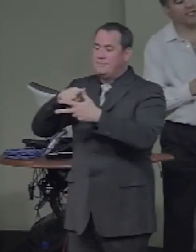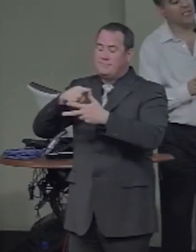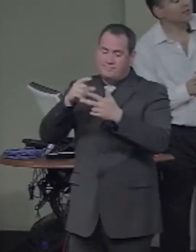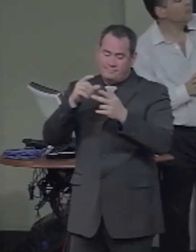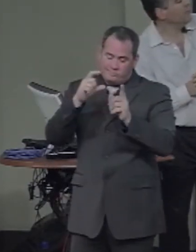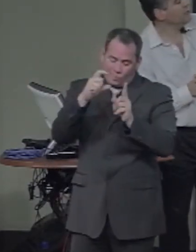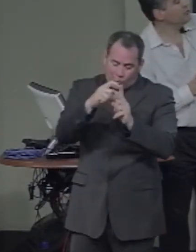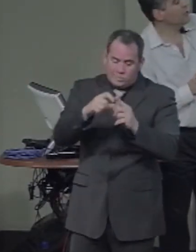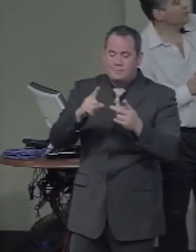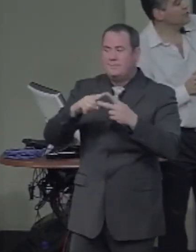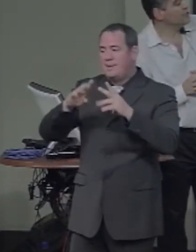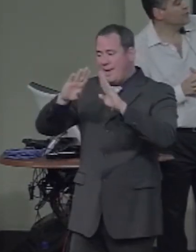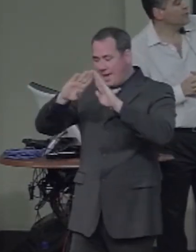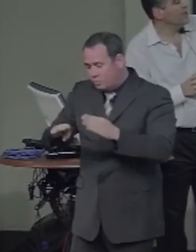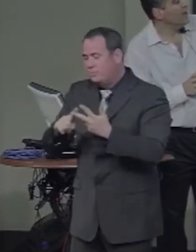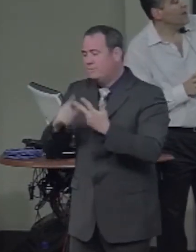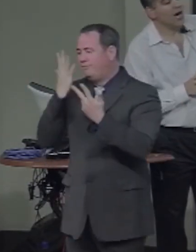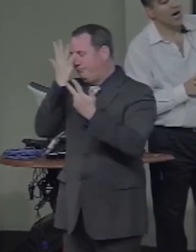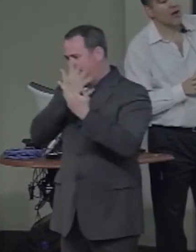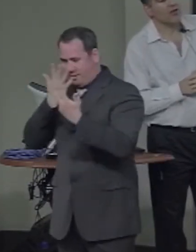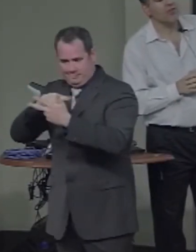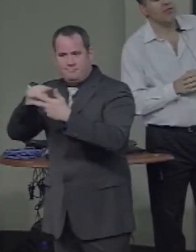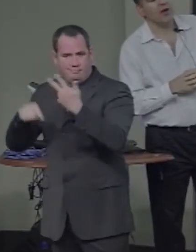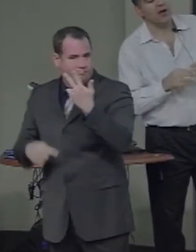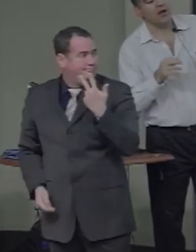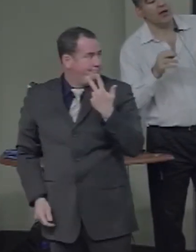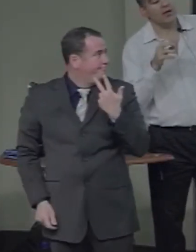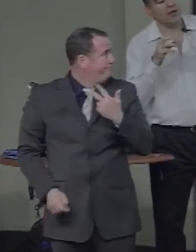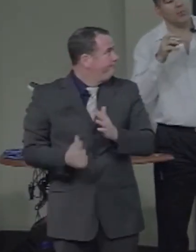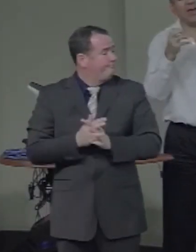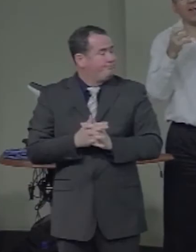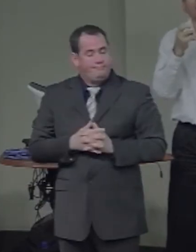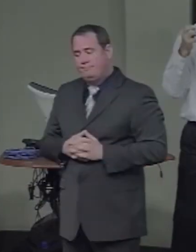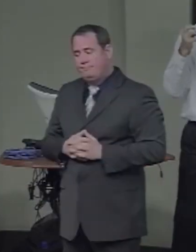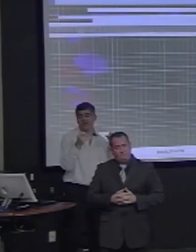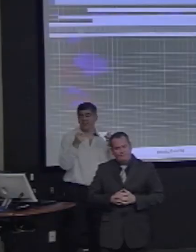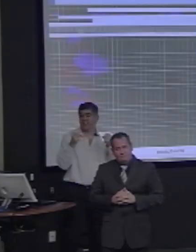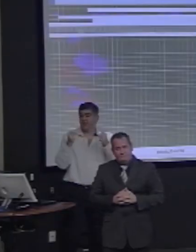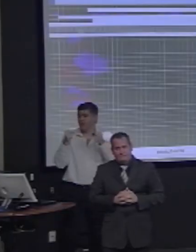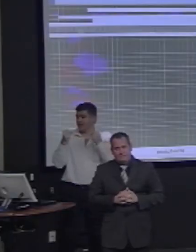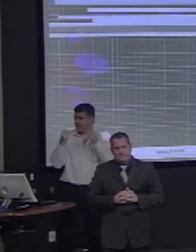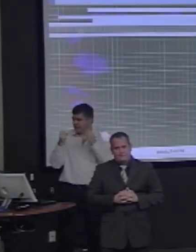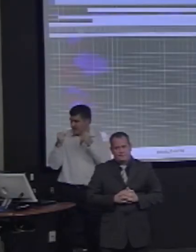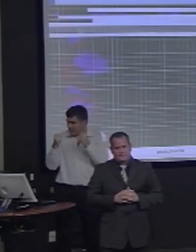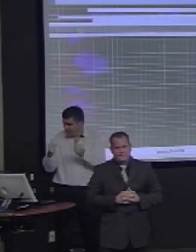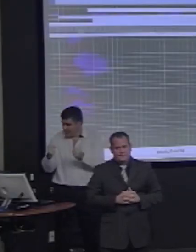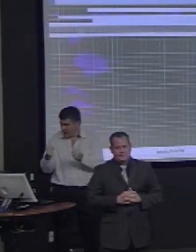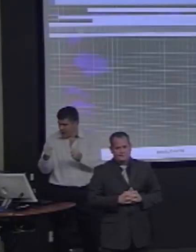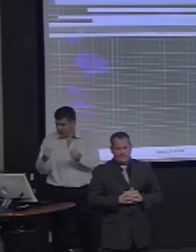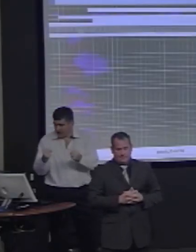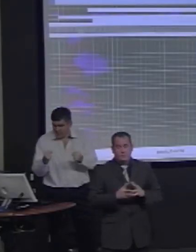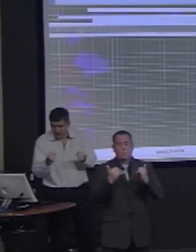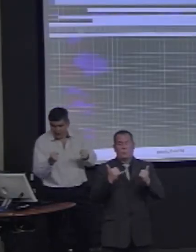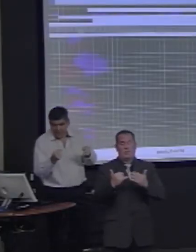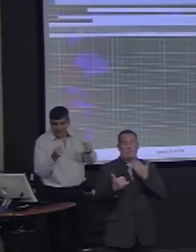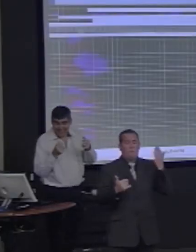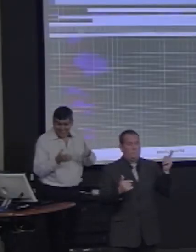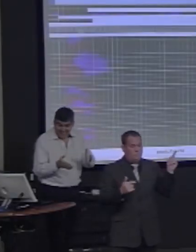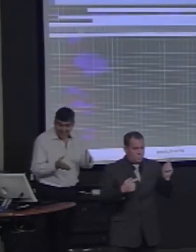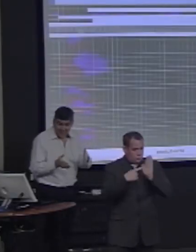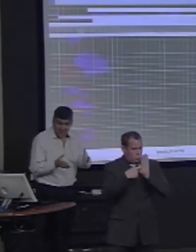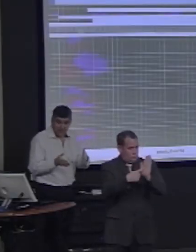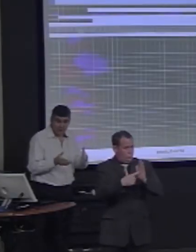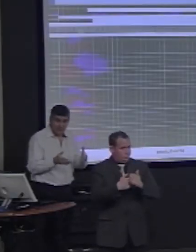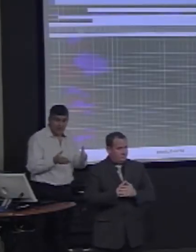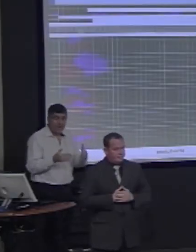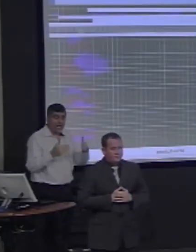What this shows are where each of these intermediate units is